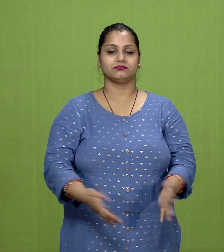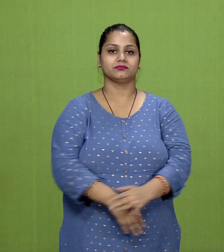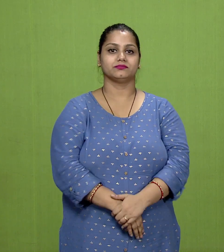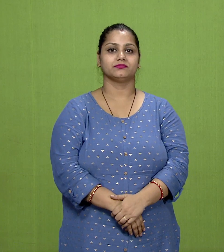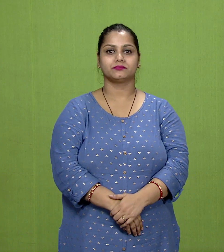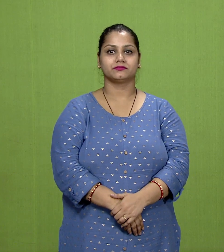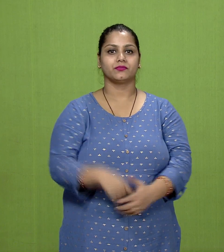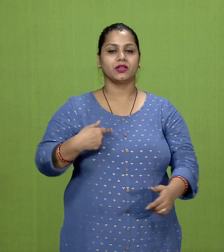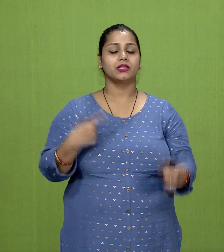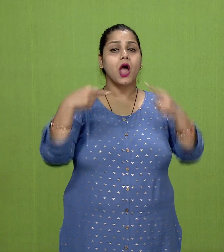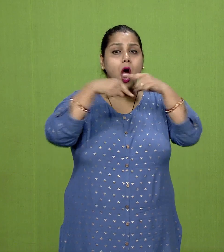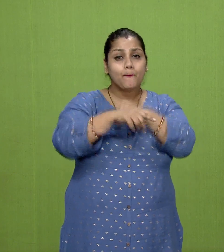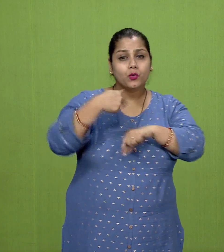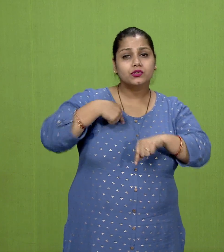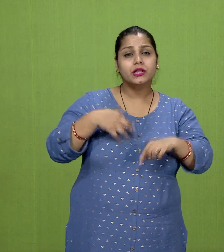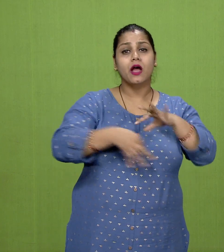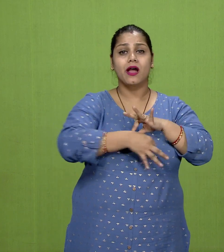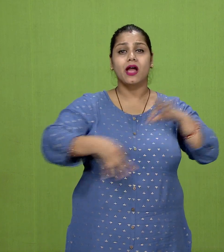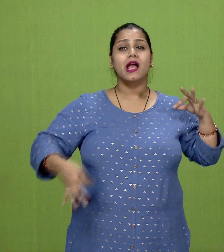It also opposed the caste system